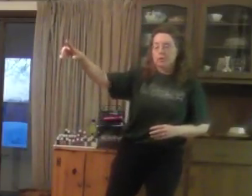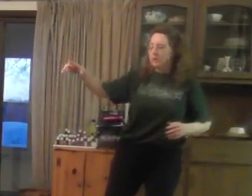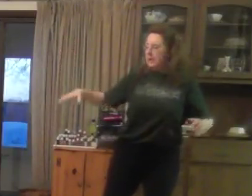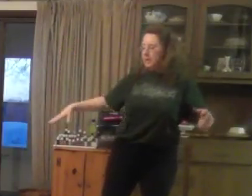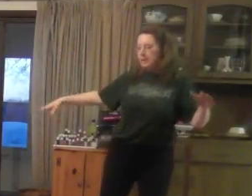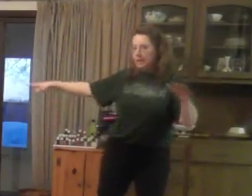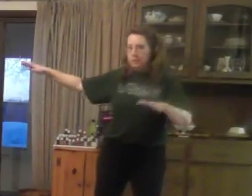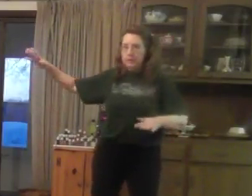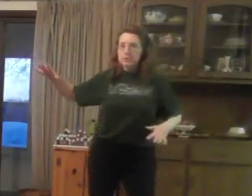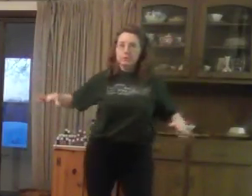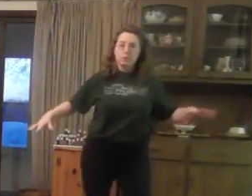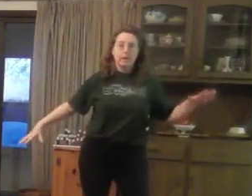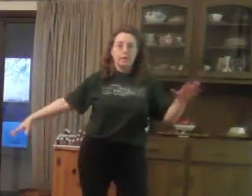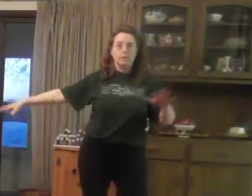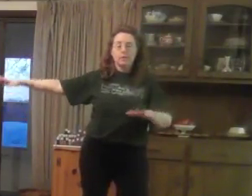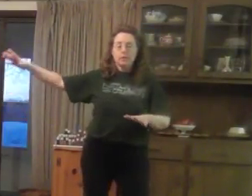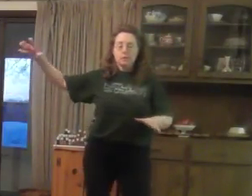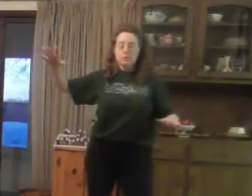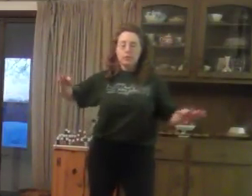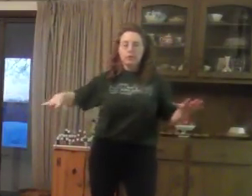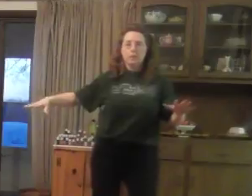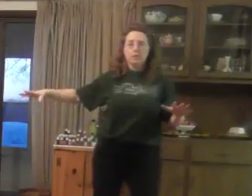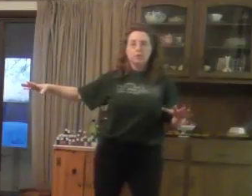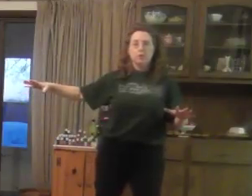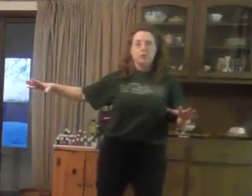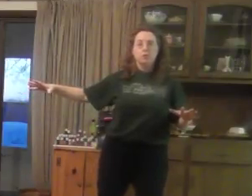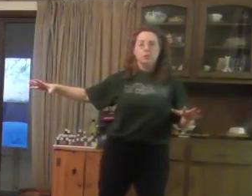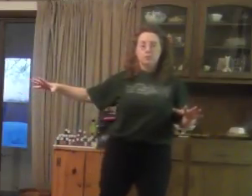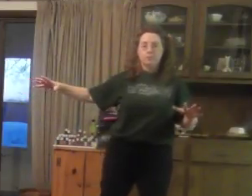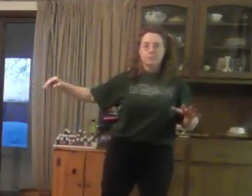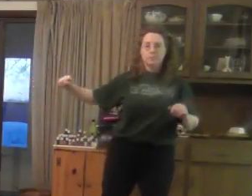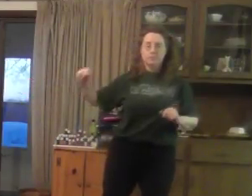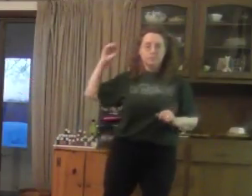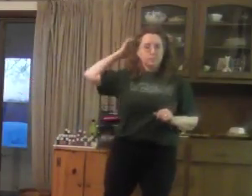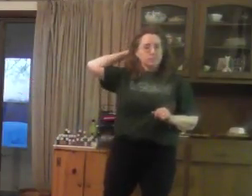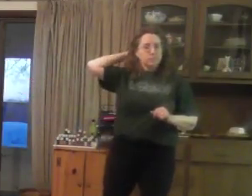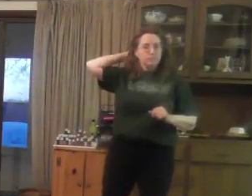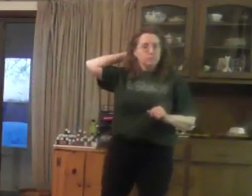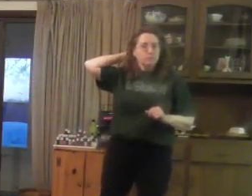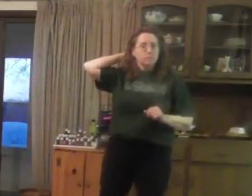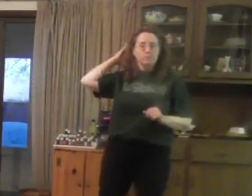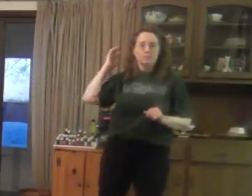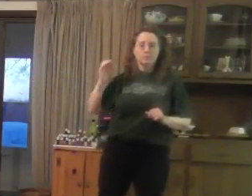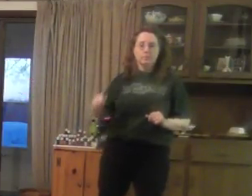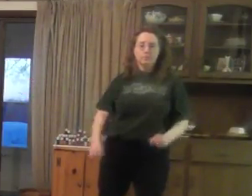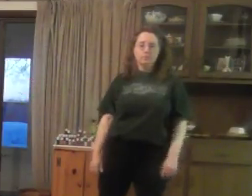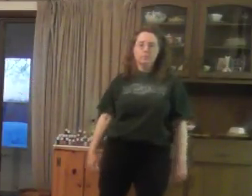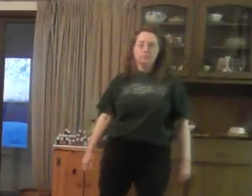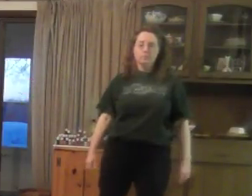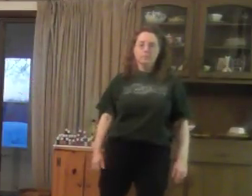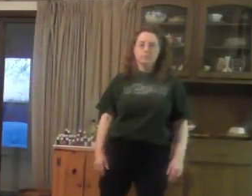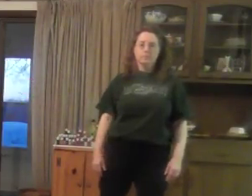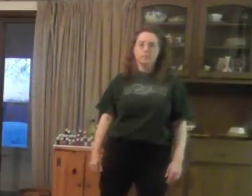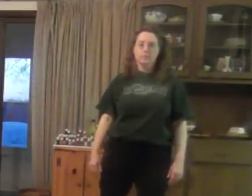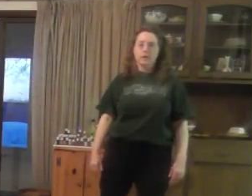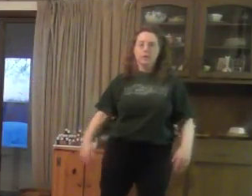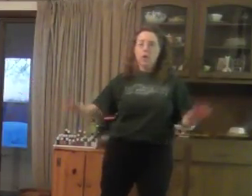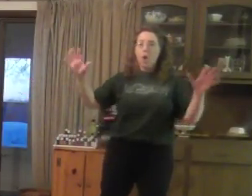We made a bargain, Grandma. With the butcher, Lazer Wolf. No,